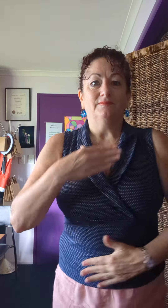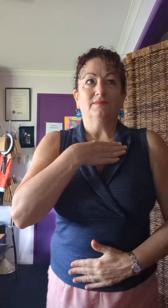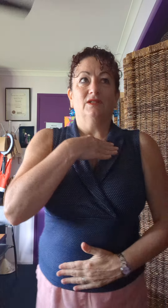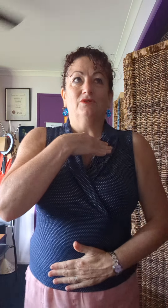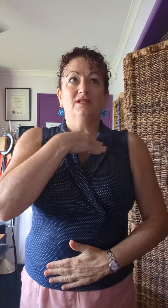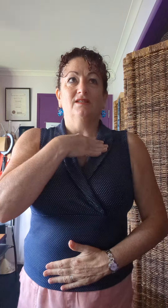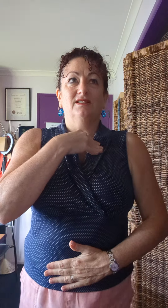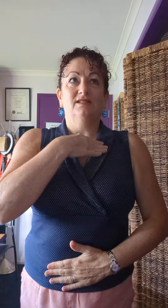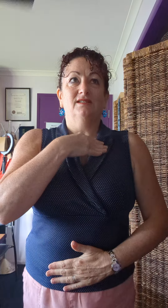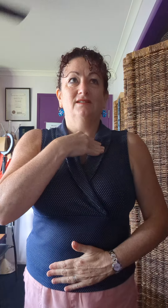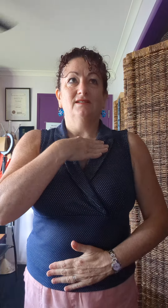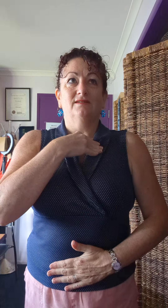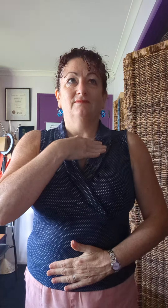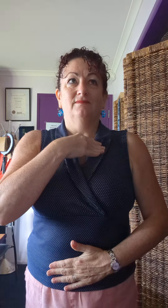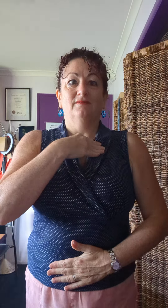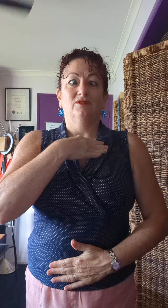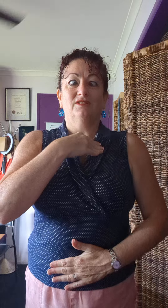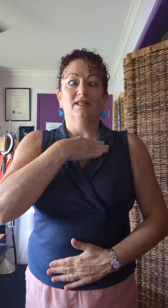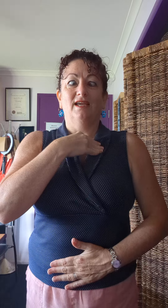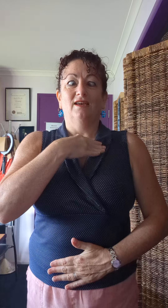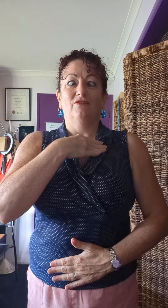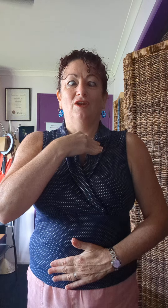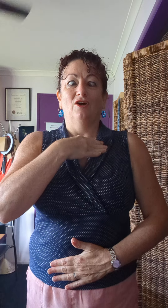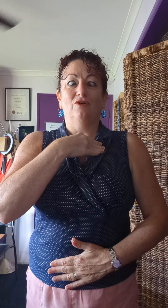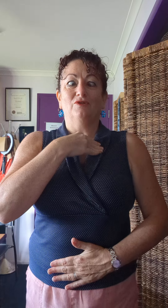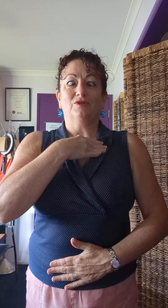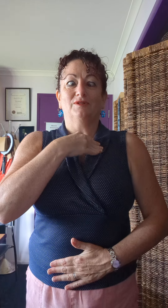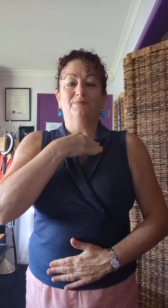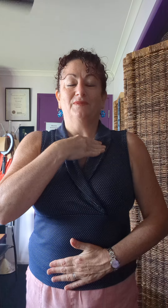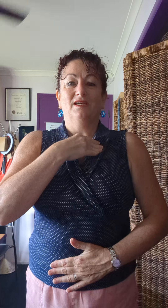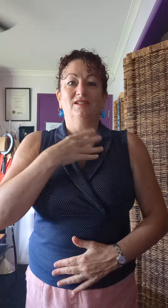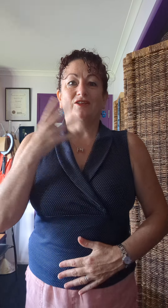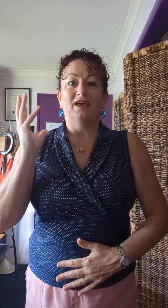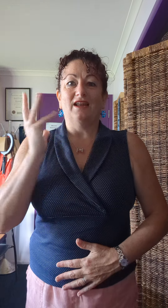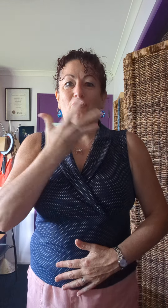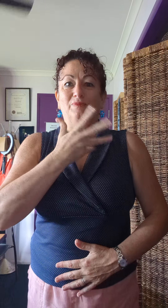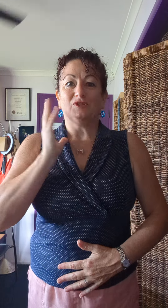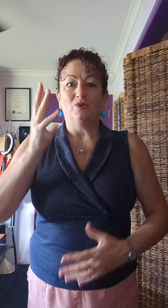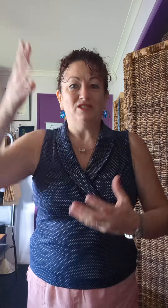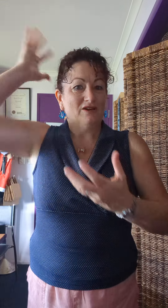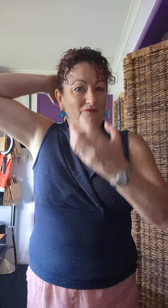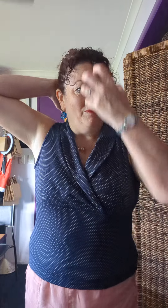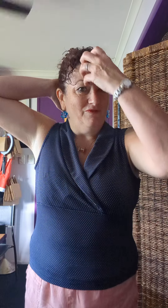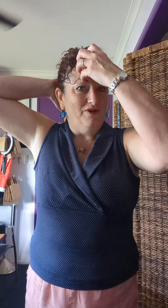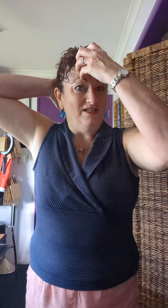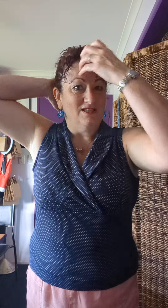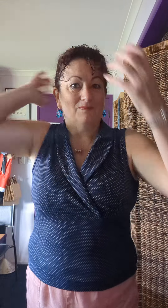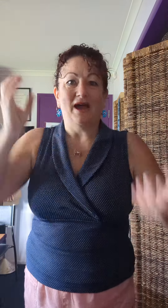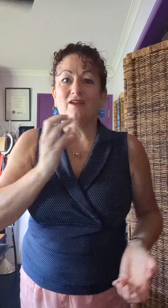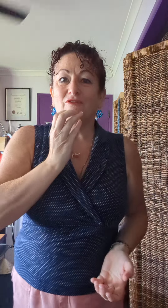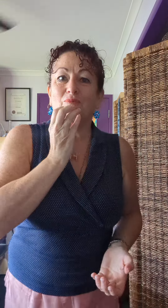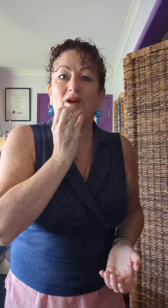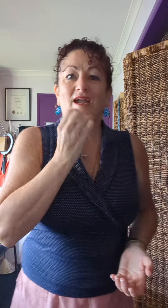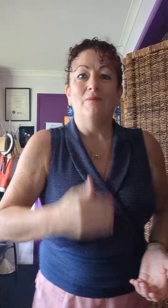Look to the distance, look to the end of your nose. So that helps switching from the front to the back of the brain.